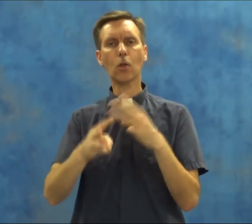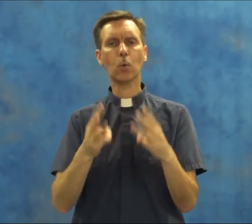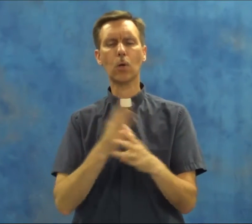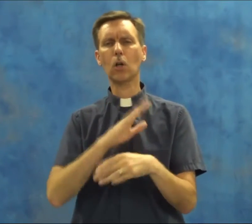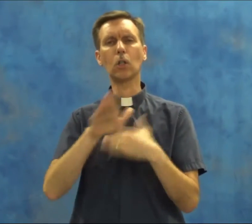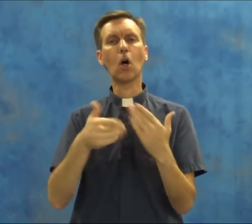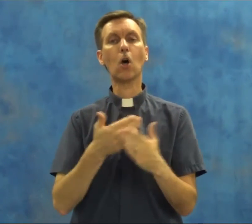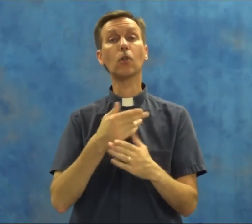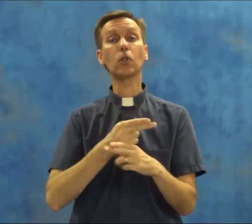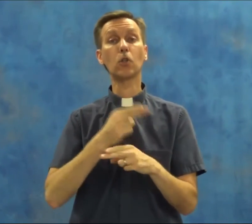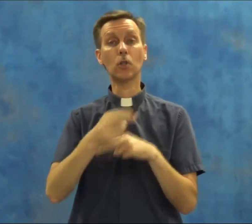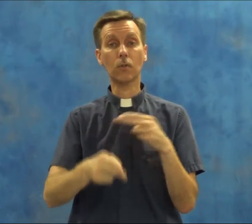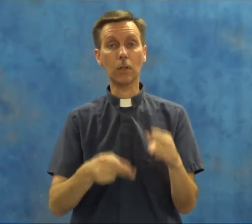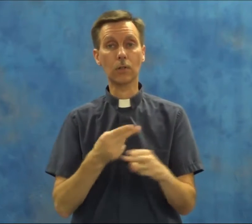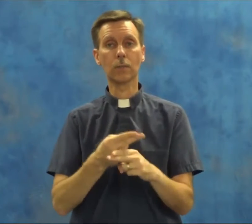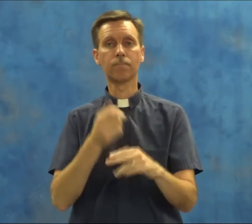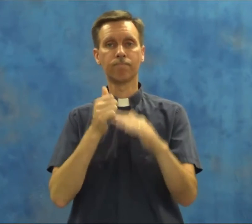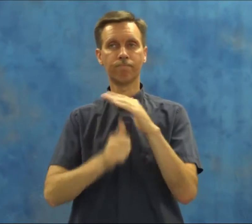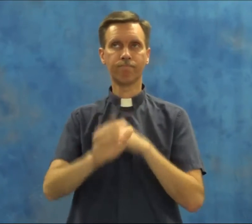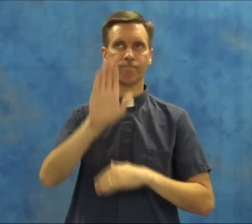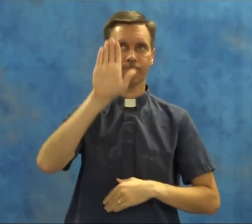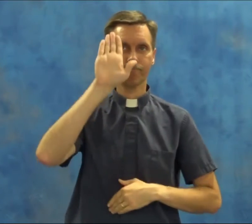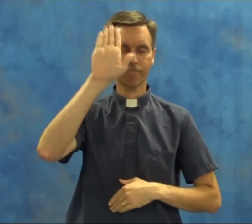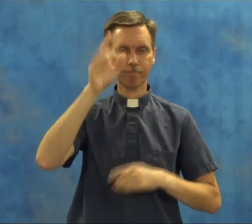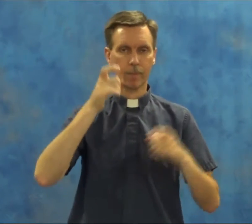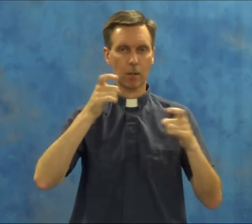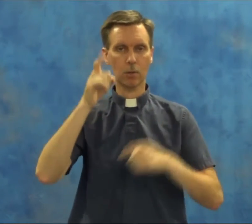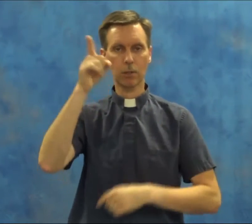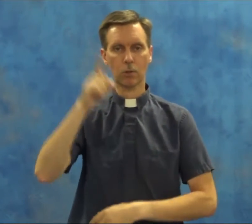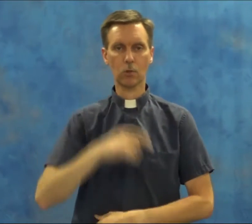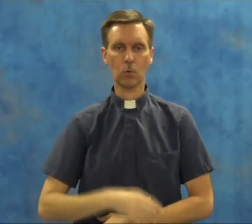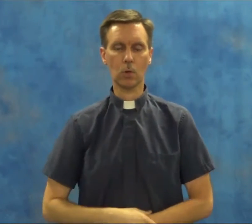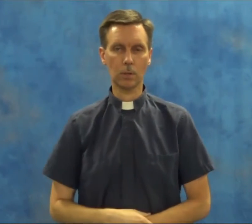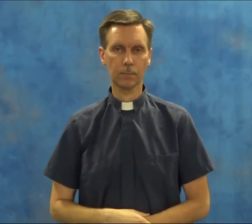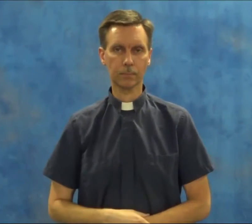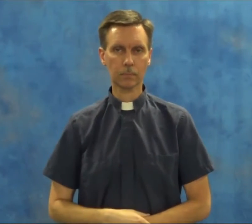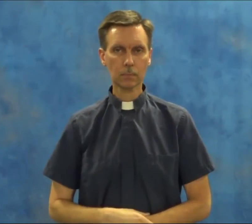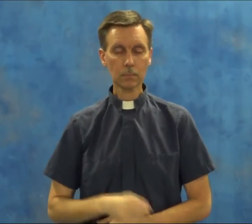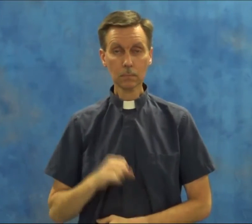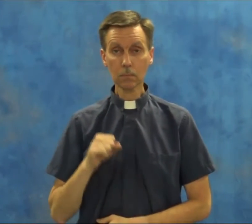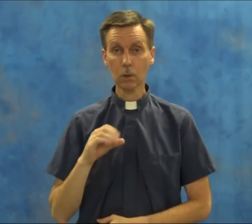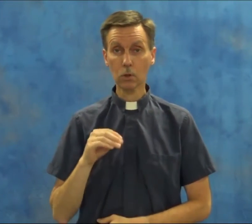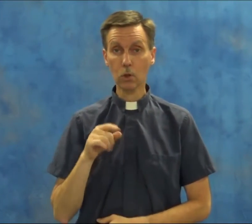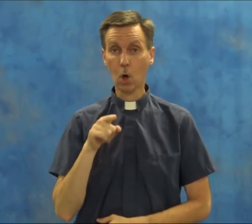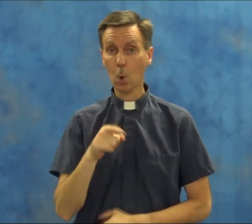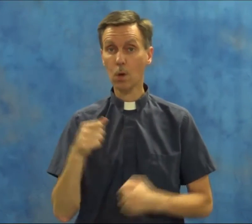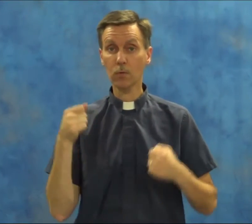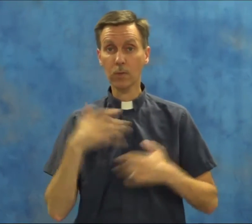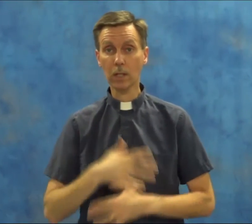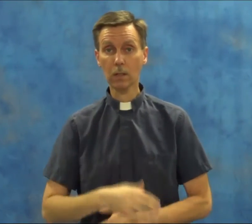of the world, all of the universe, under his control. So fear?